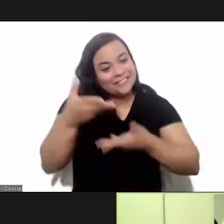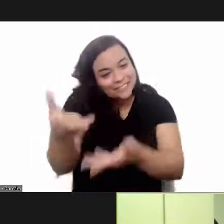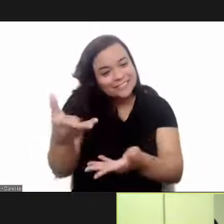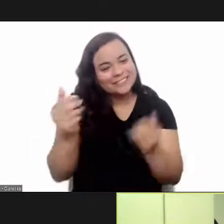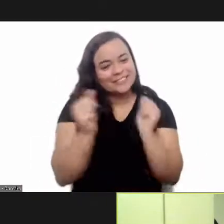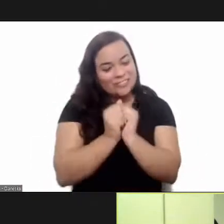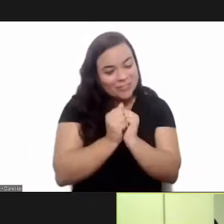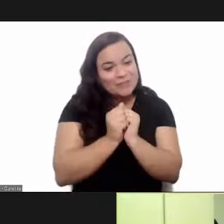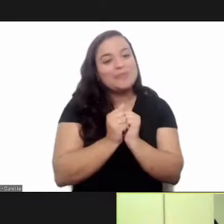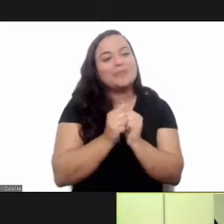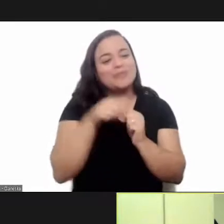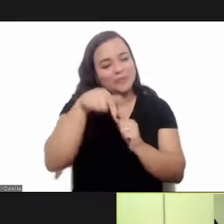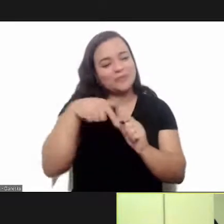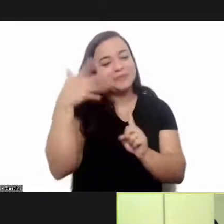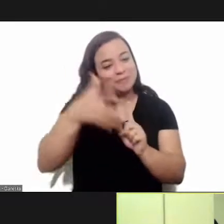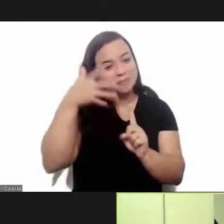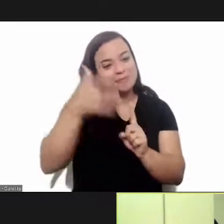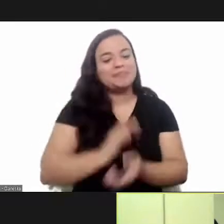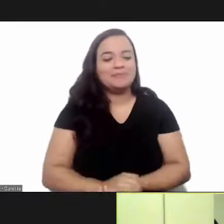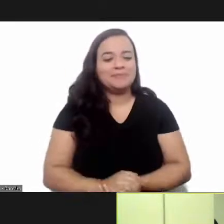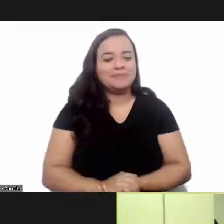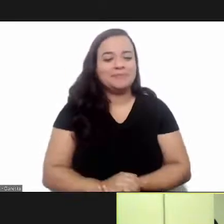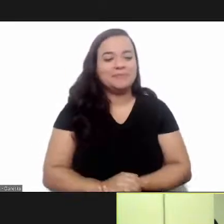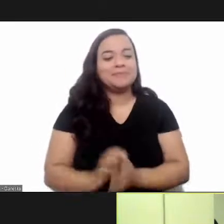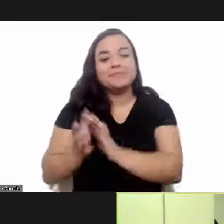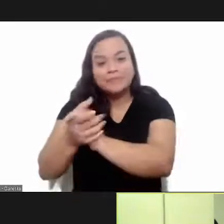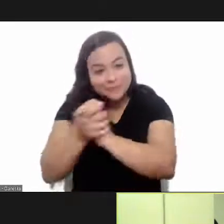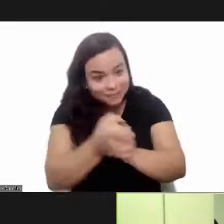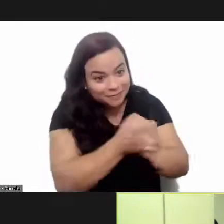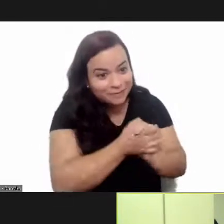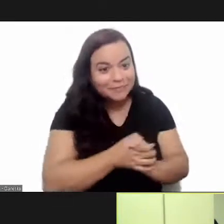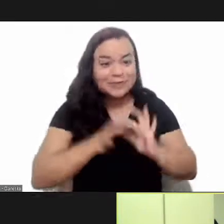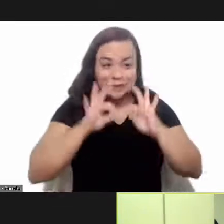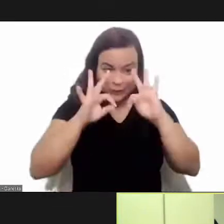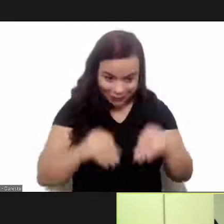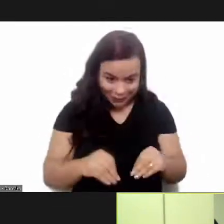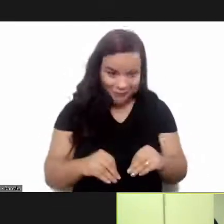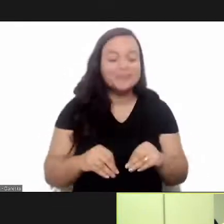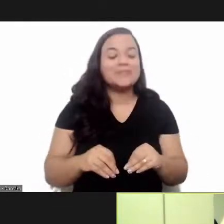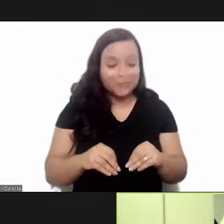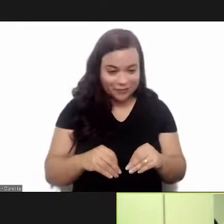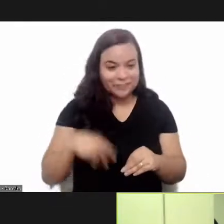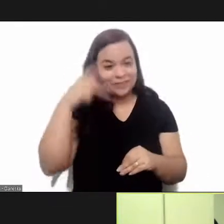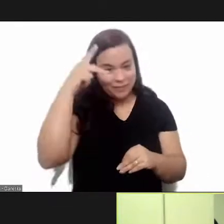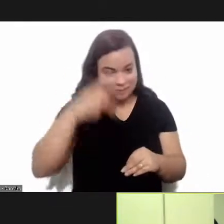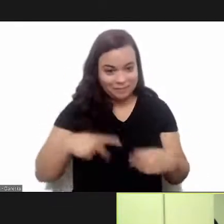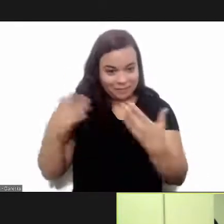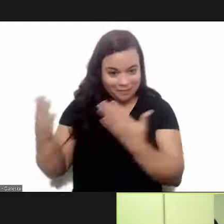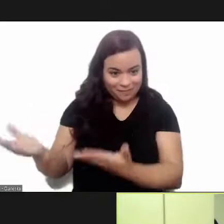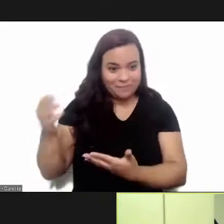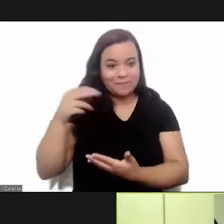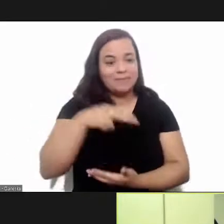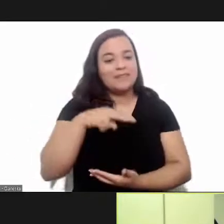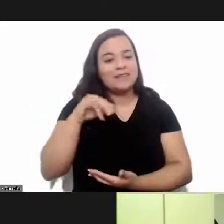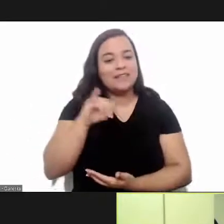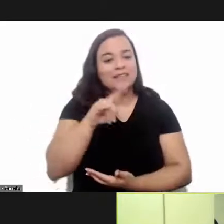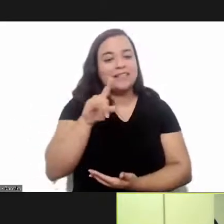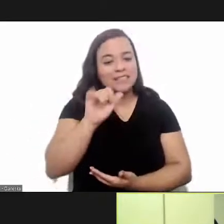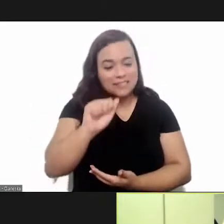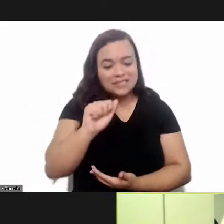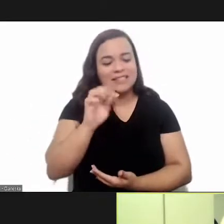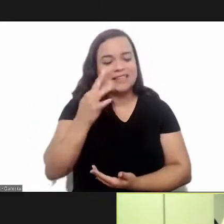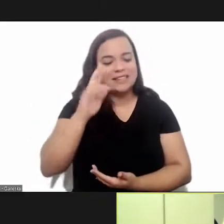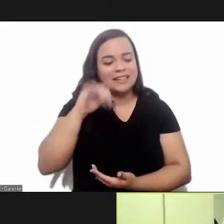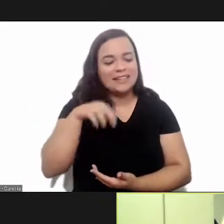for joining with us in this activity and i wish to salute everyone by way of